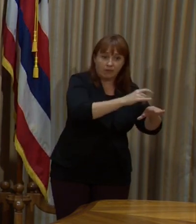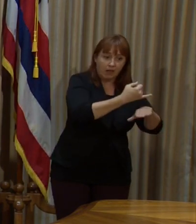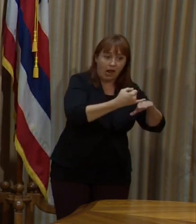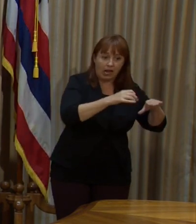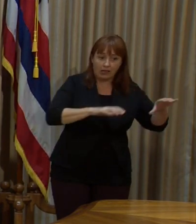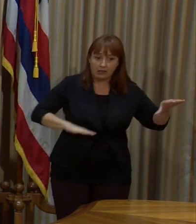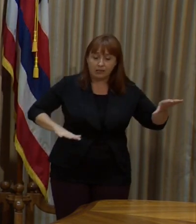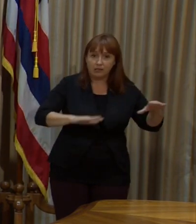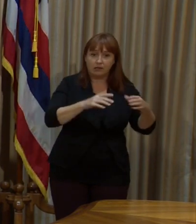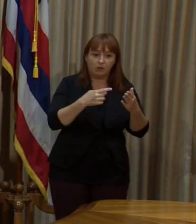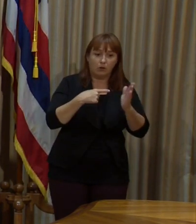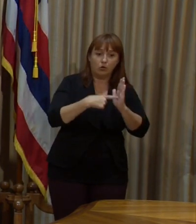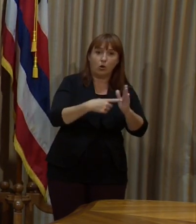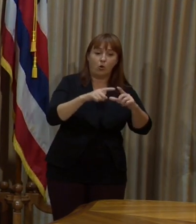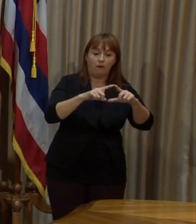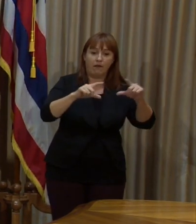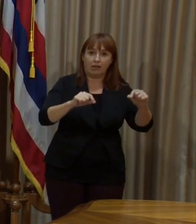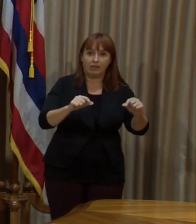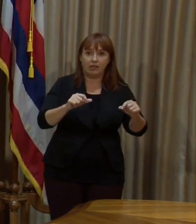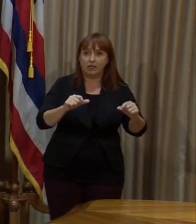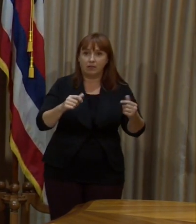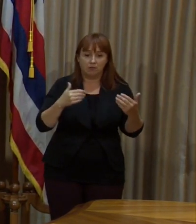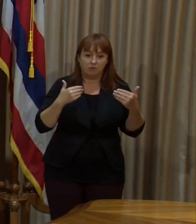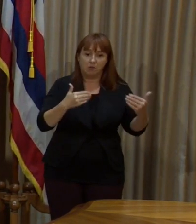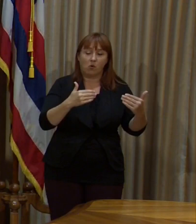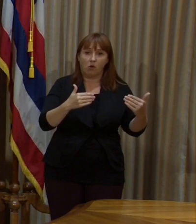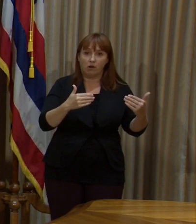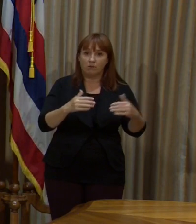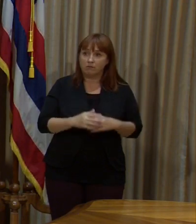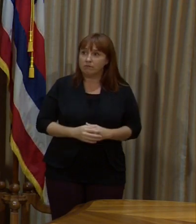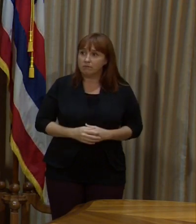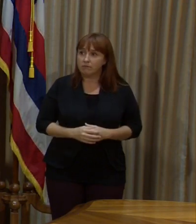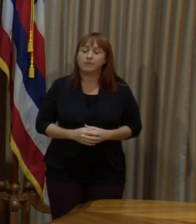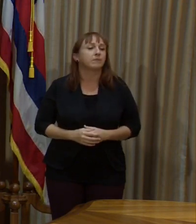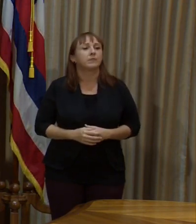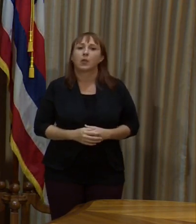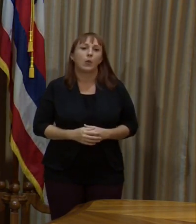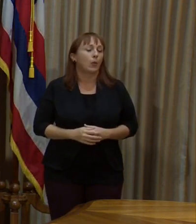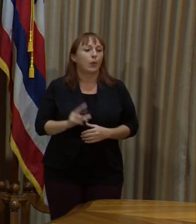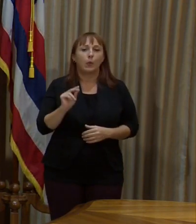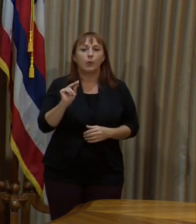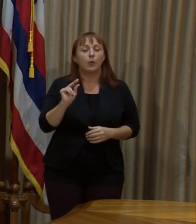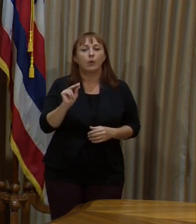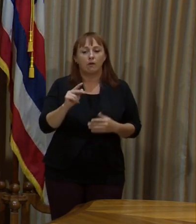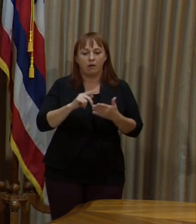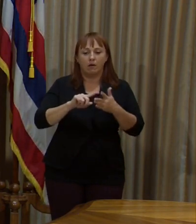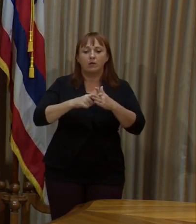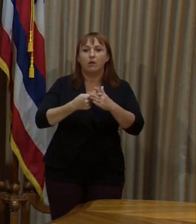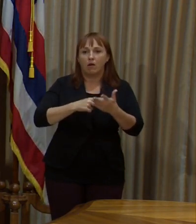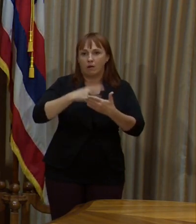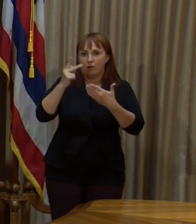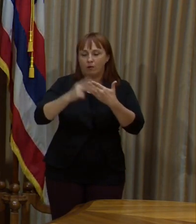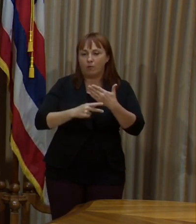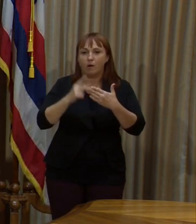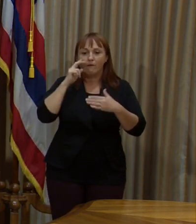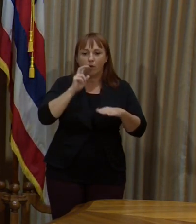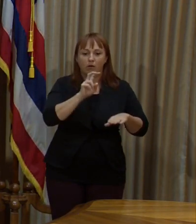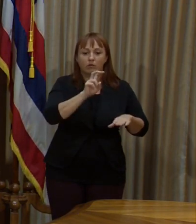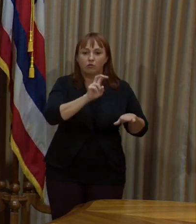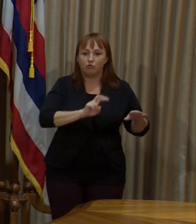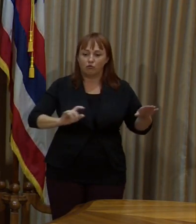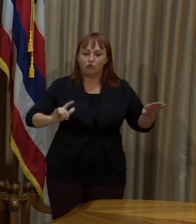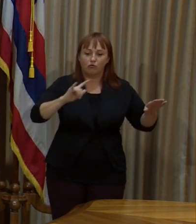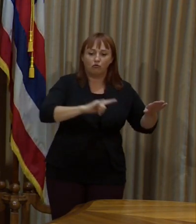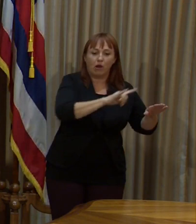and travel without any other hindrance before May 11th. No, the program begins for travel on May